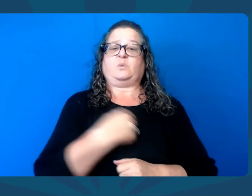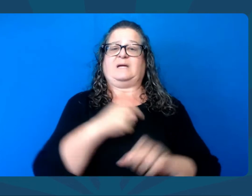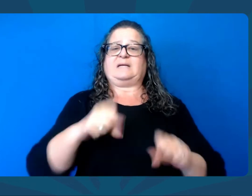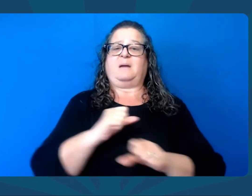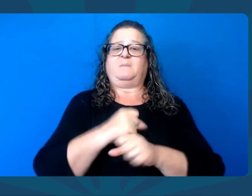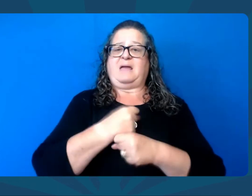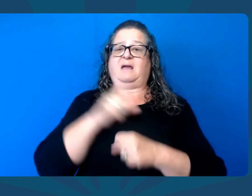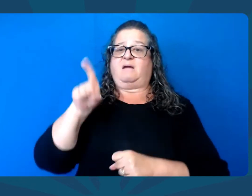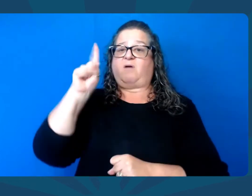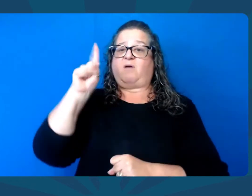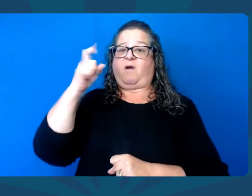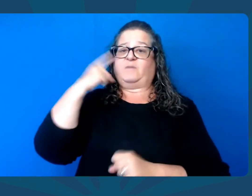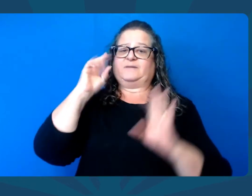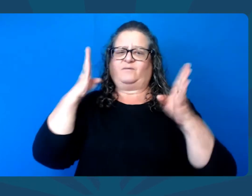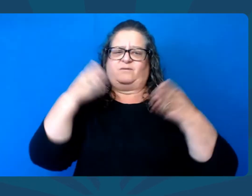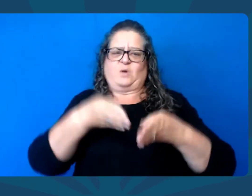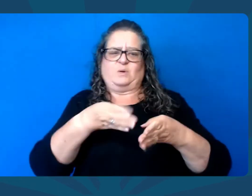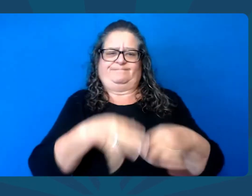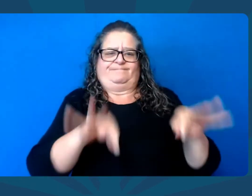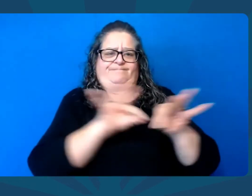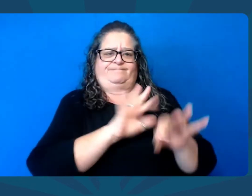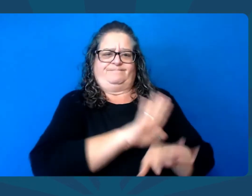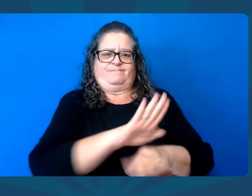and our children's future.